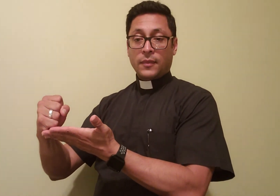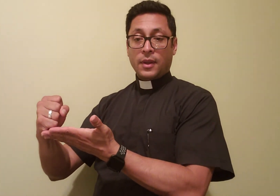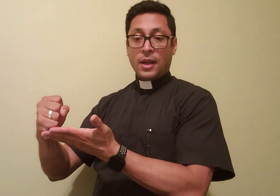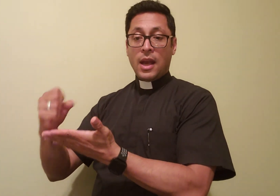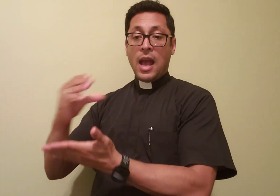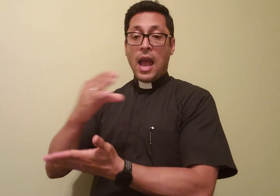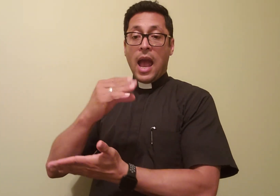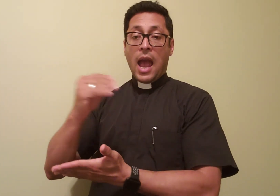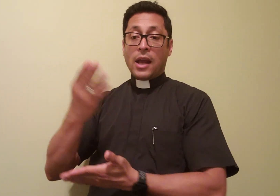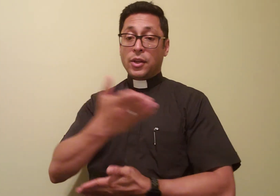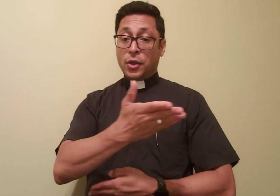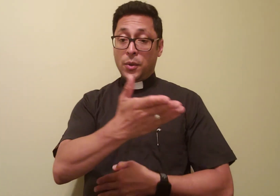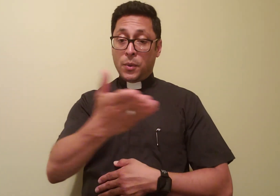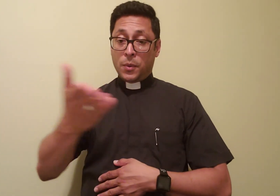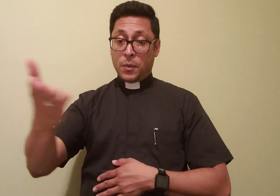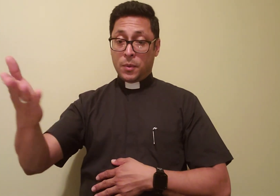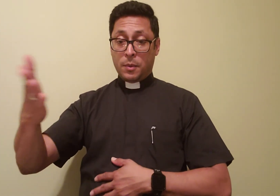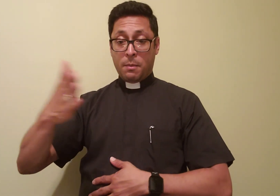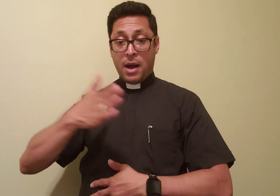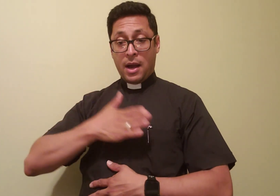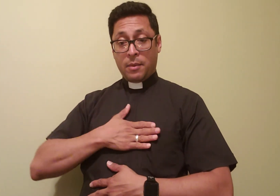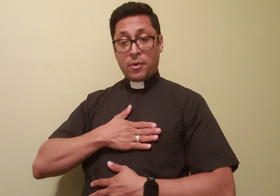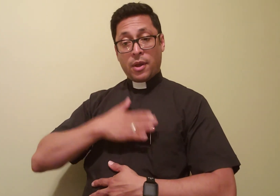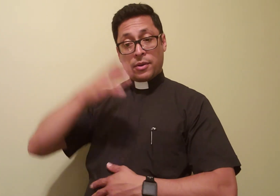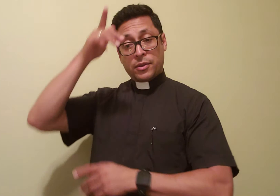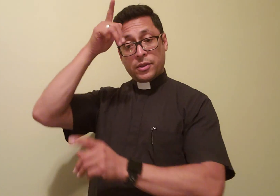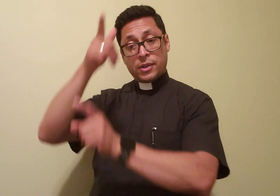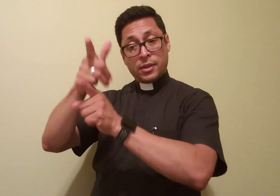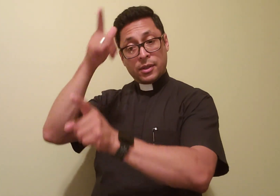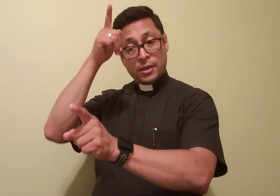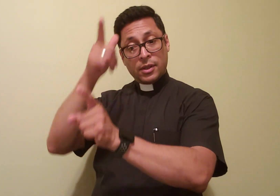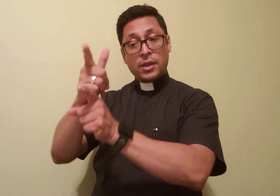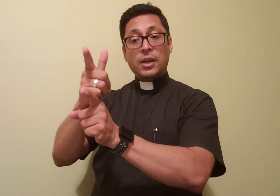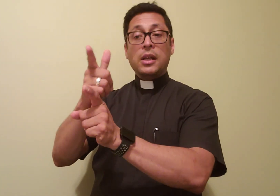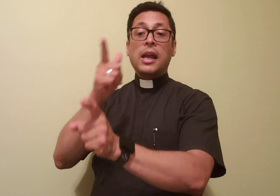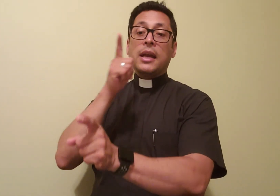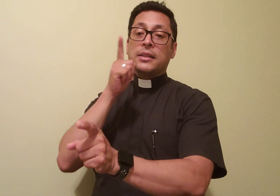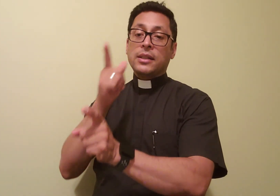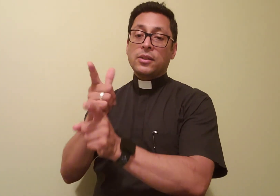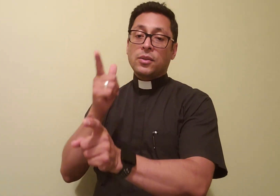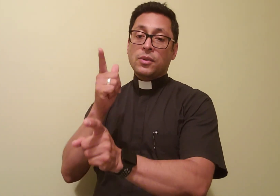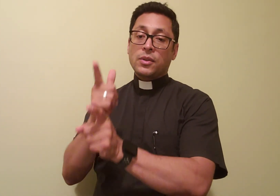And you, my brothers and sisters,